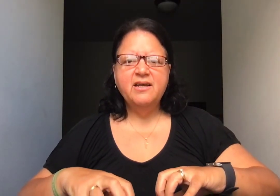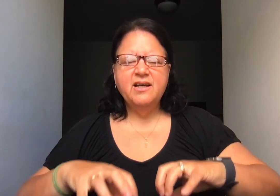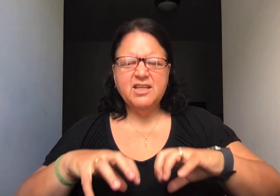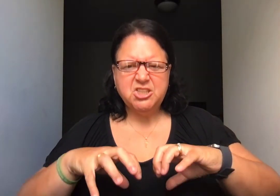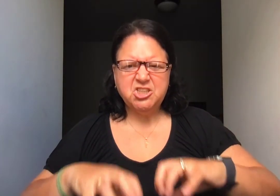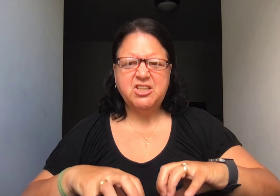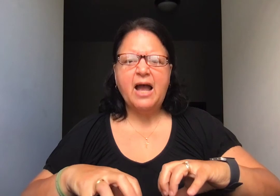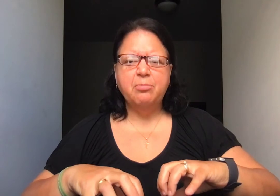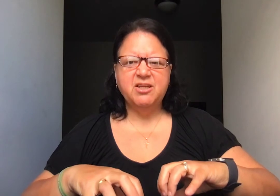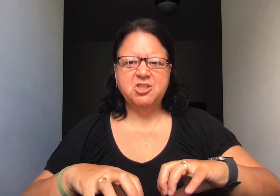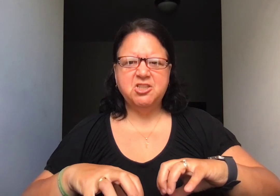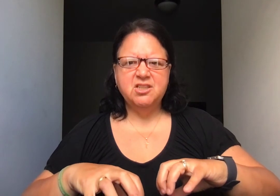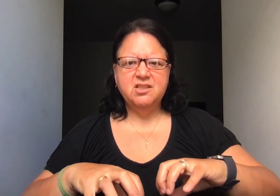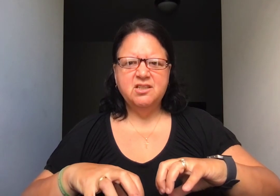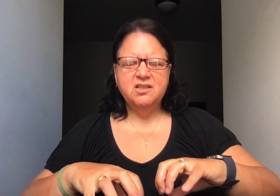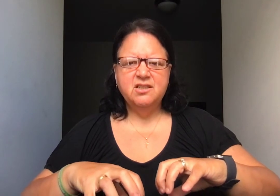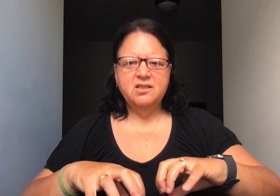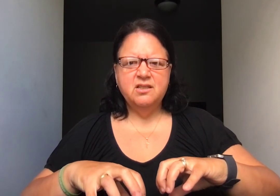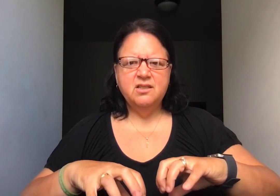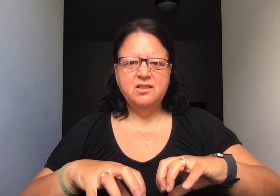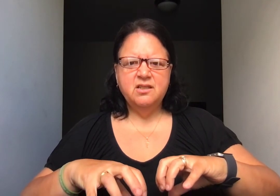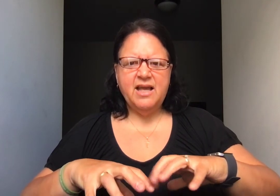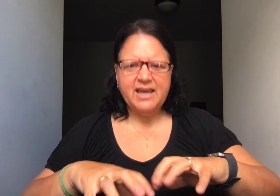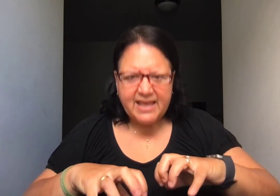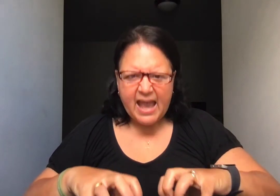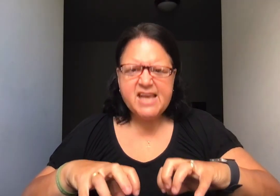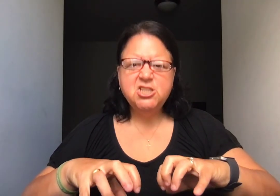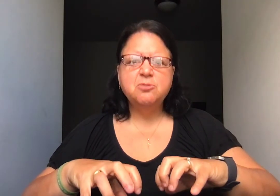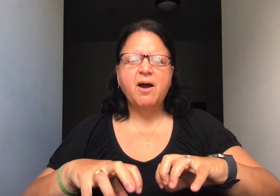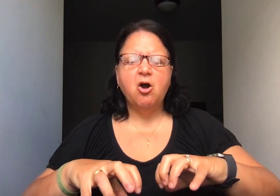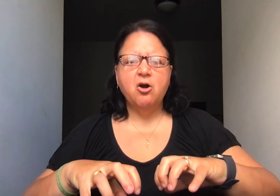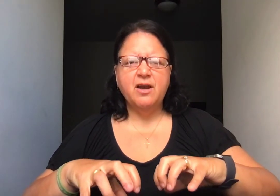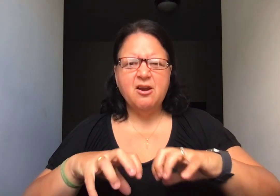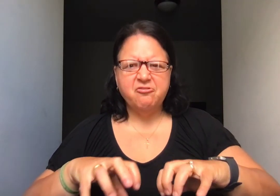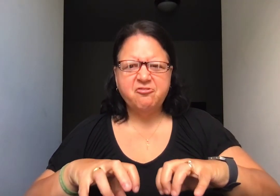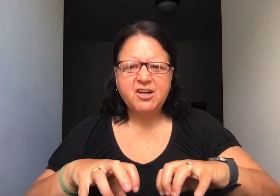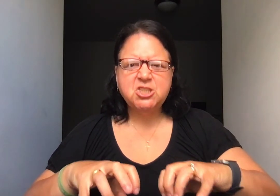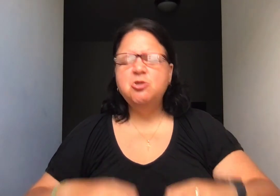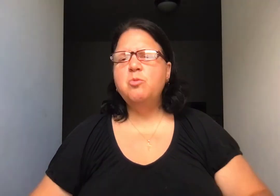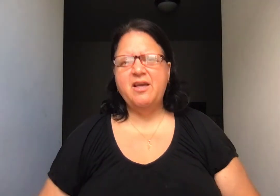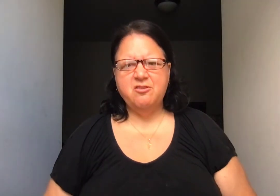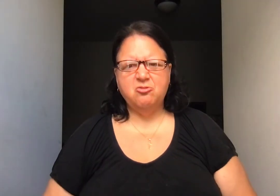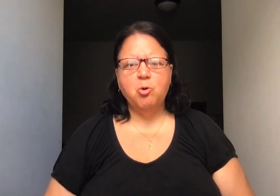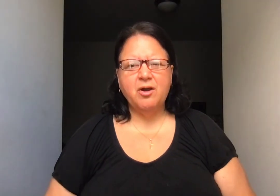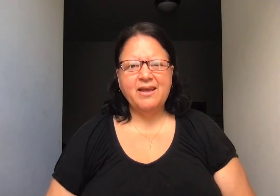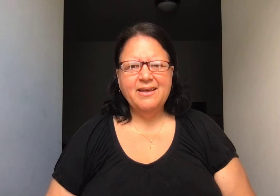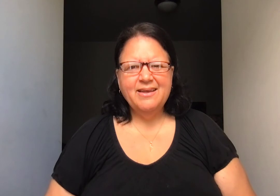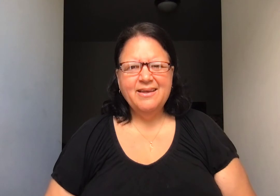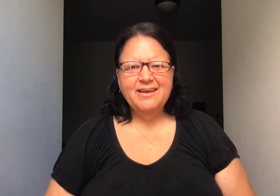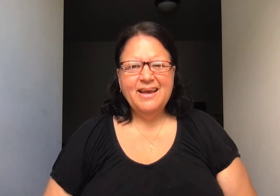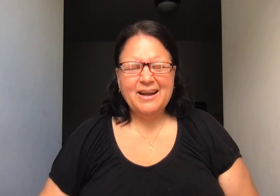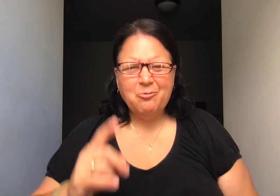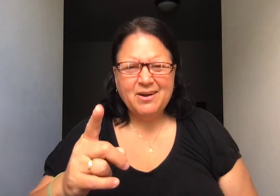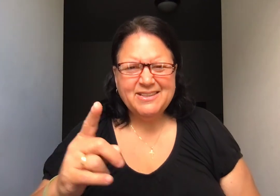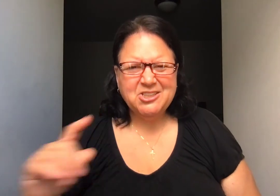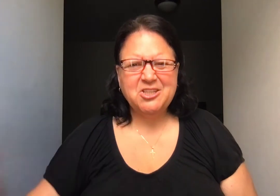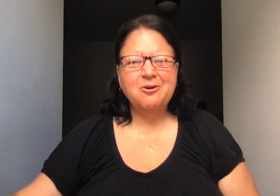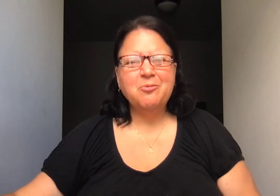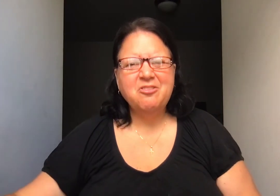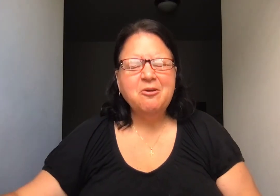established, engaged my heart in a fresh new way this morning. And I wanted to share it with you